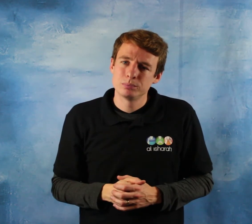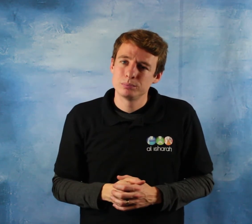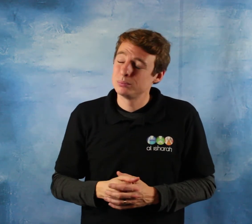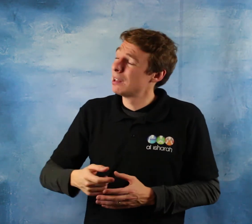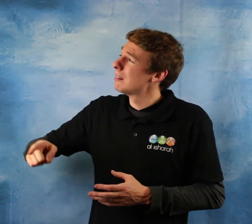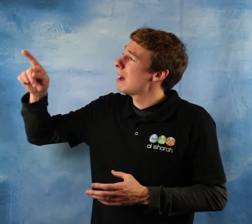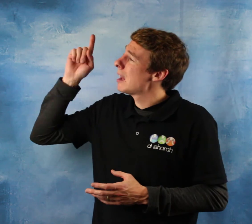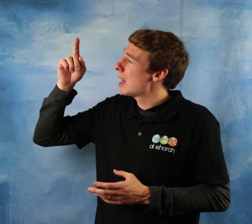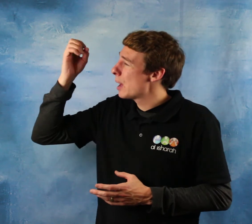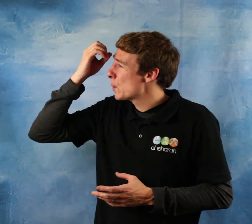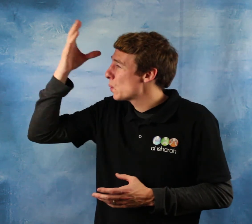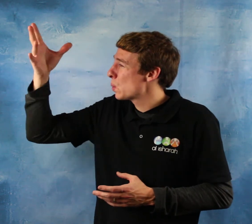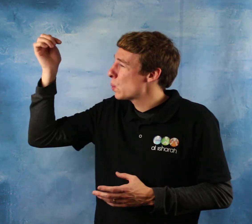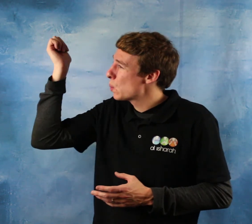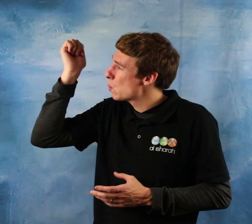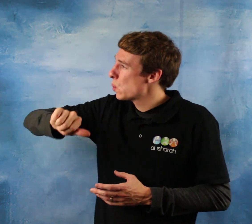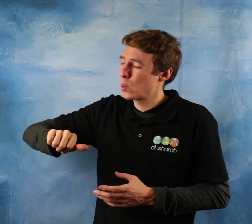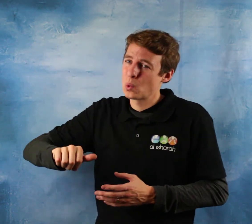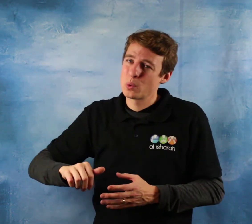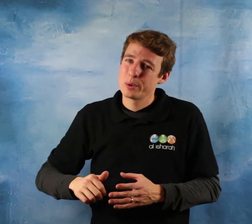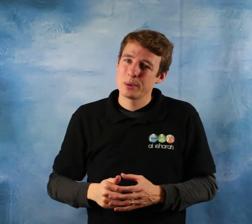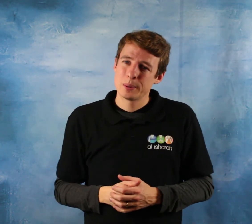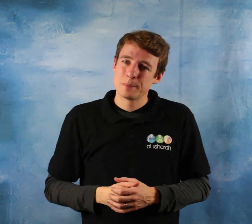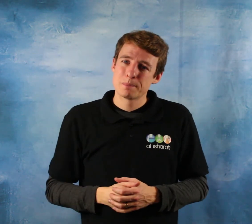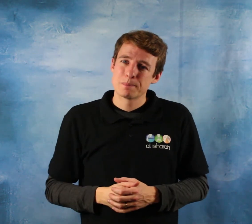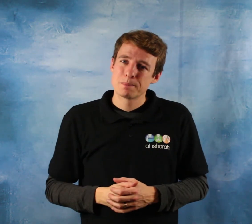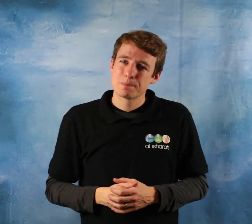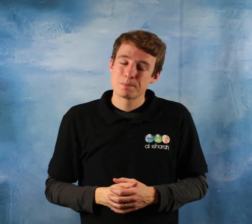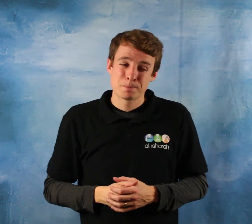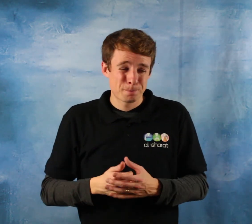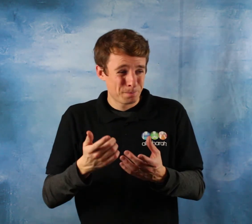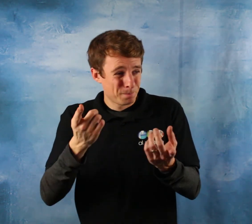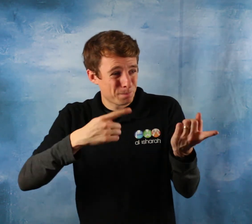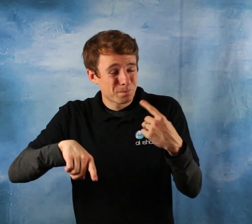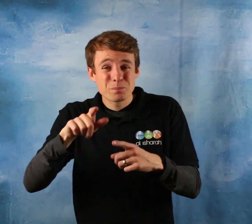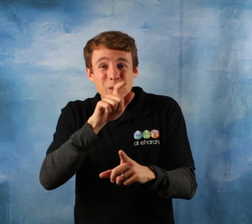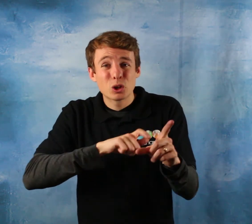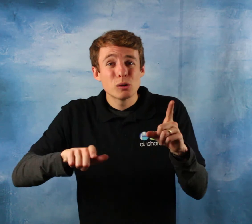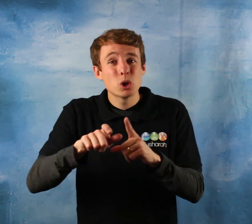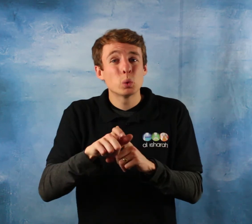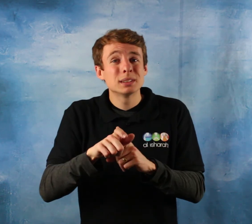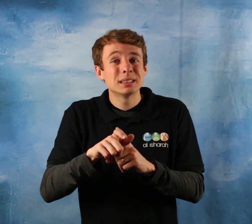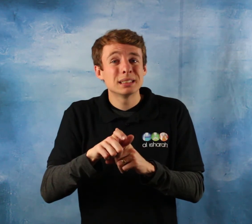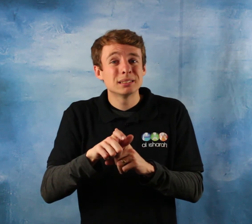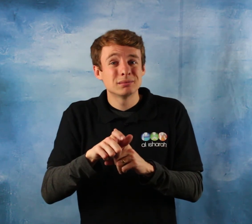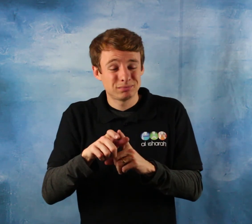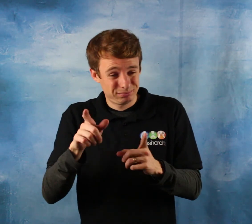in protecting our most vulnerable members then the least we can do is our legal obligation of